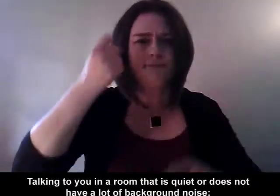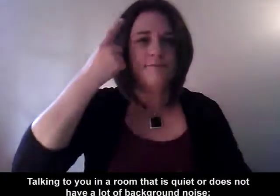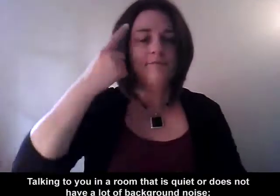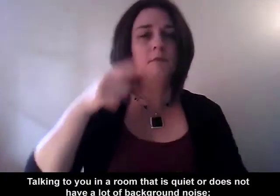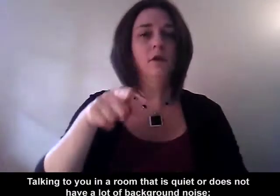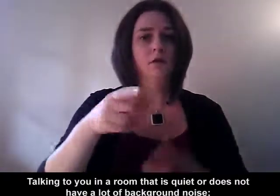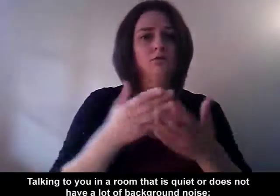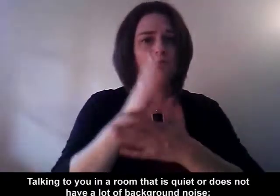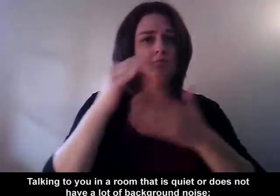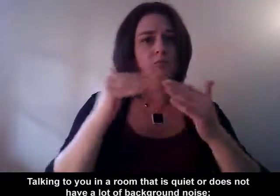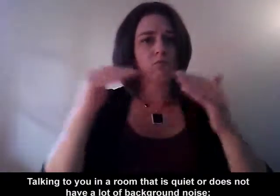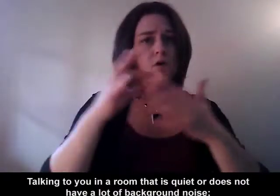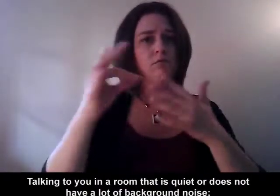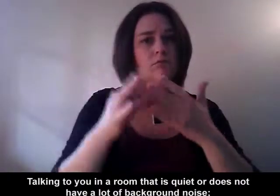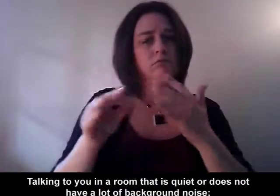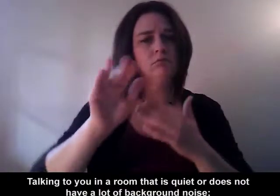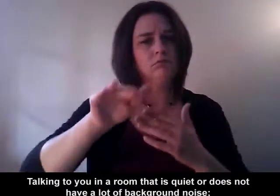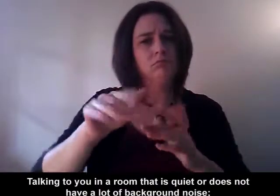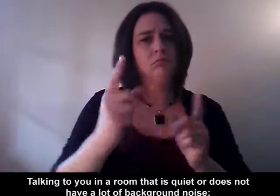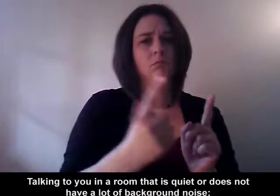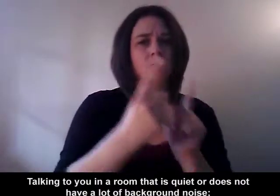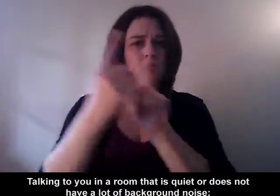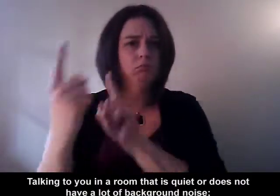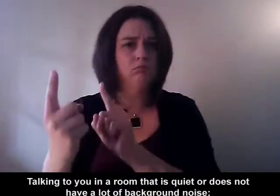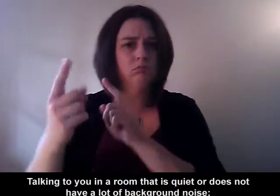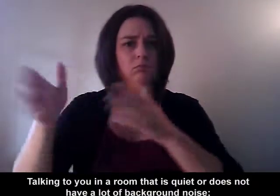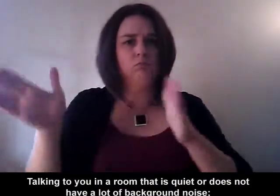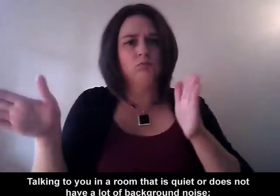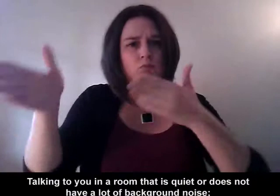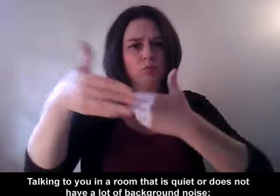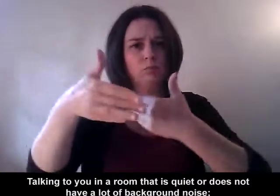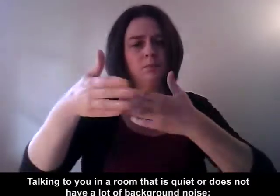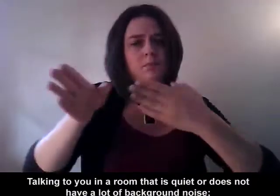Talking to you in a room that is quiet or does not have a lot of background noise.